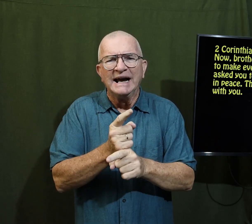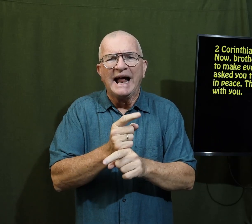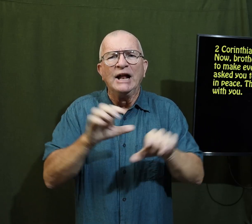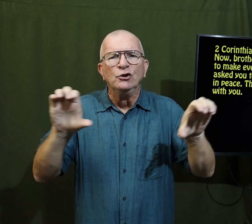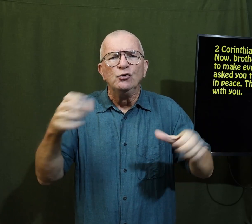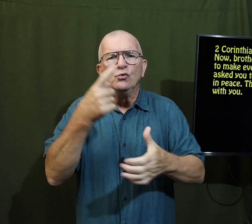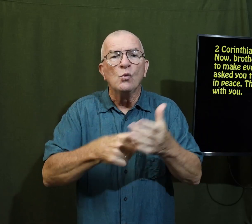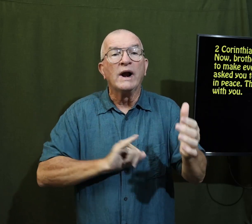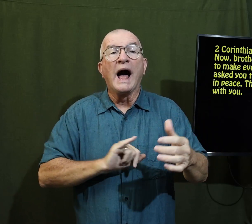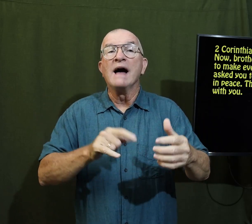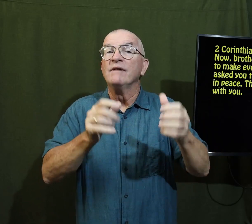make everything right